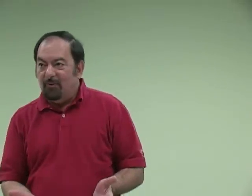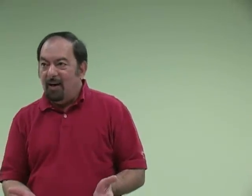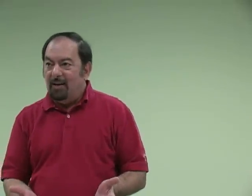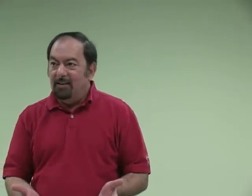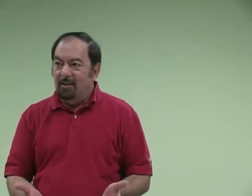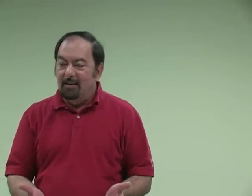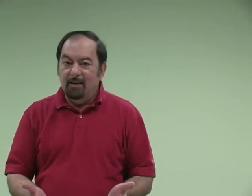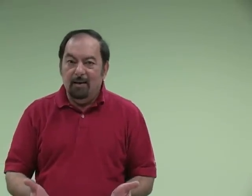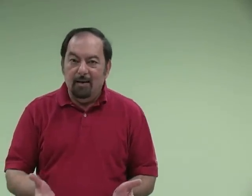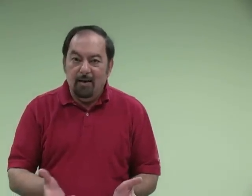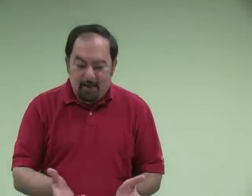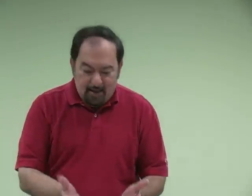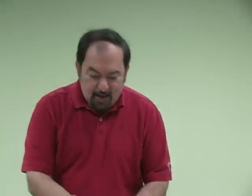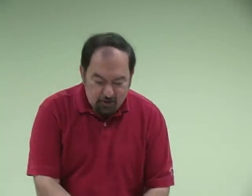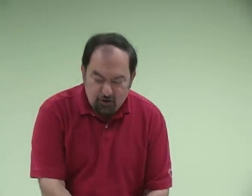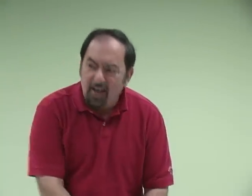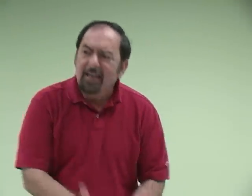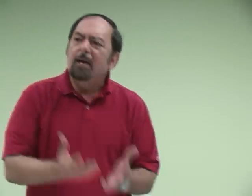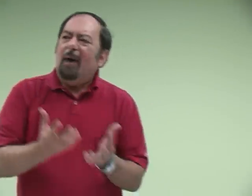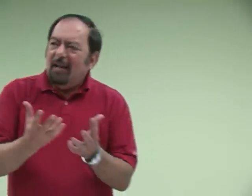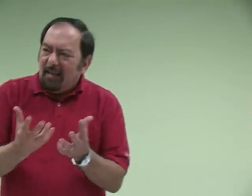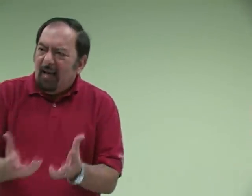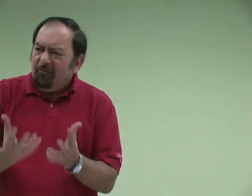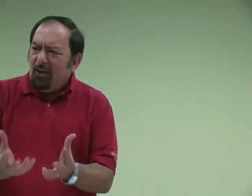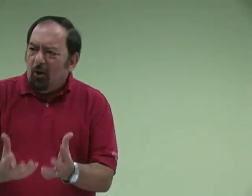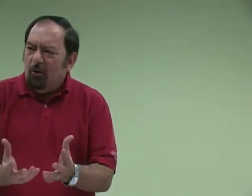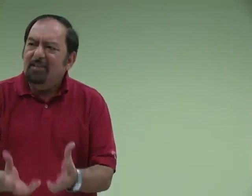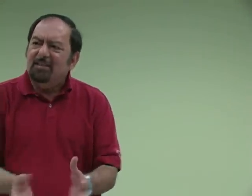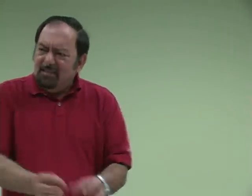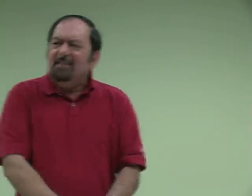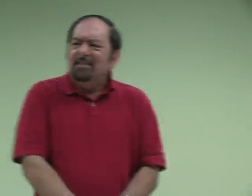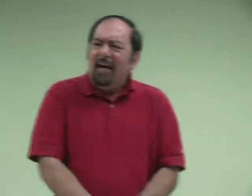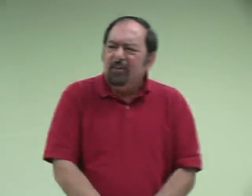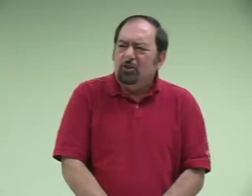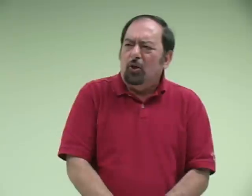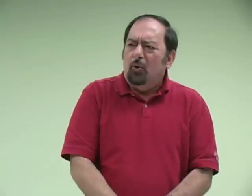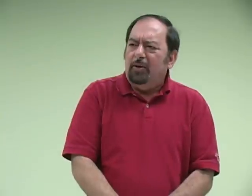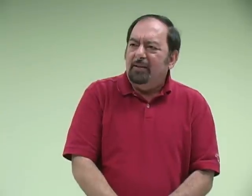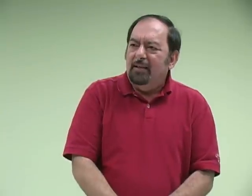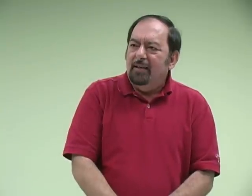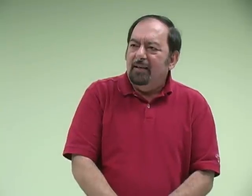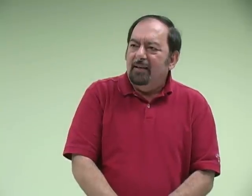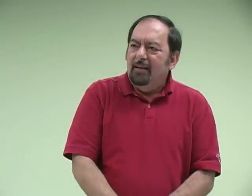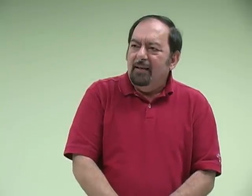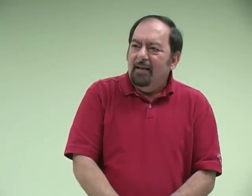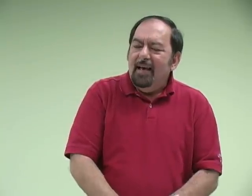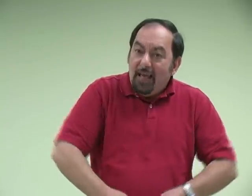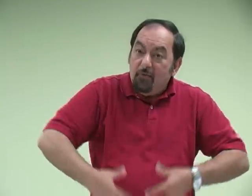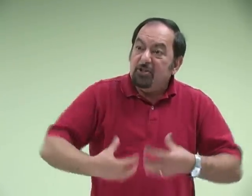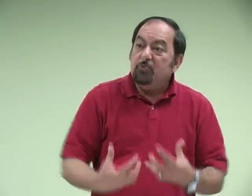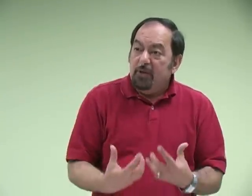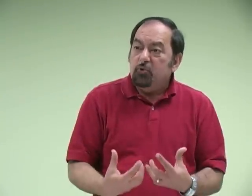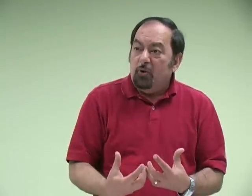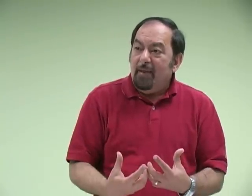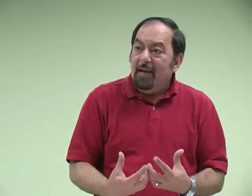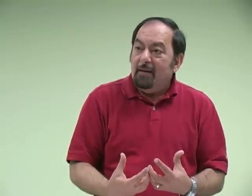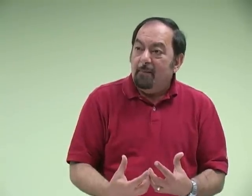of God. Now, Jacob loved the Lord. He says, this is the house of the Lord. He was a spiritual man.